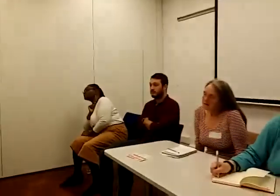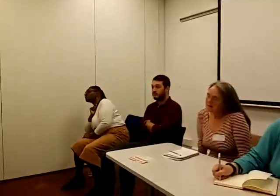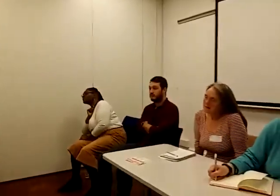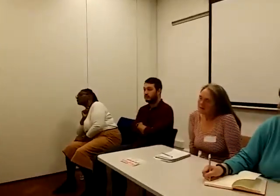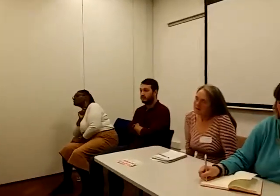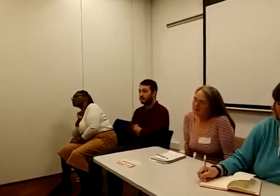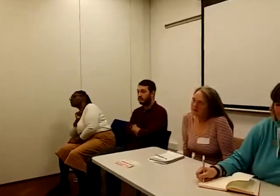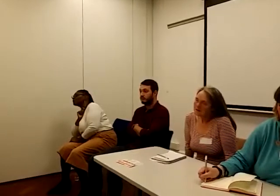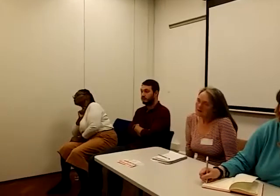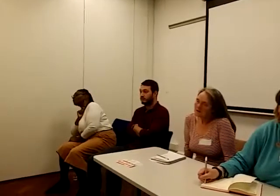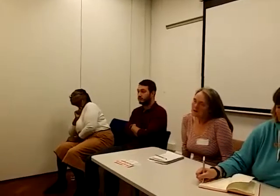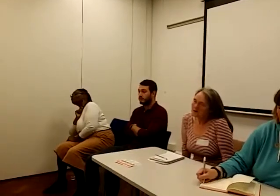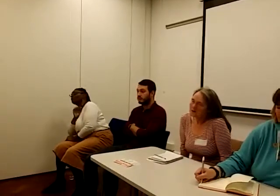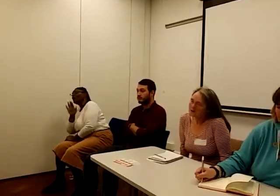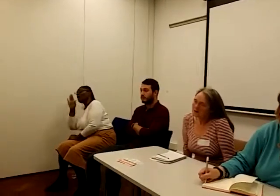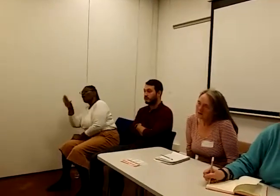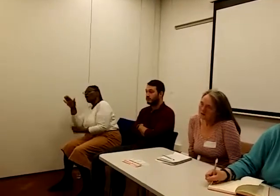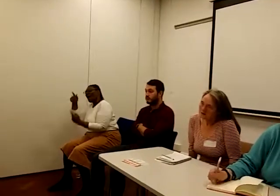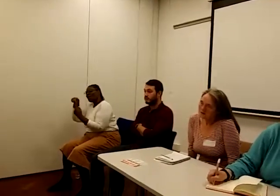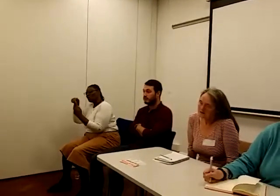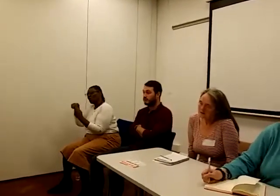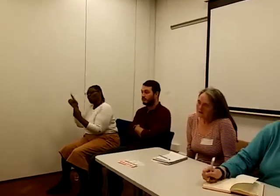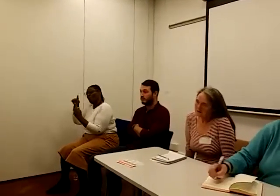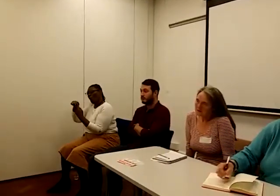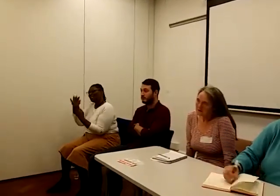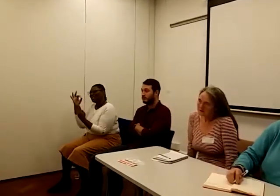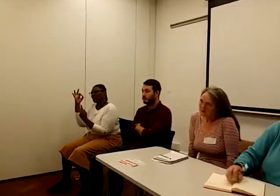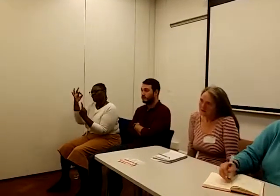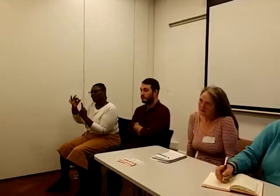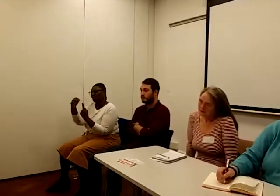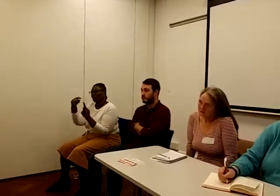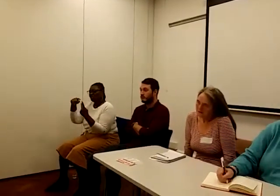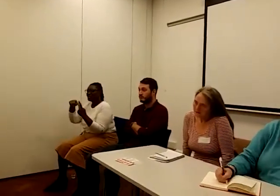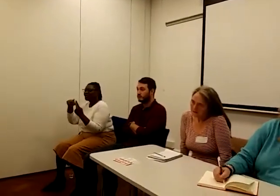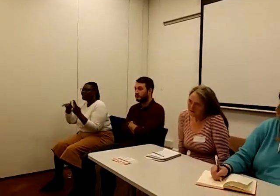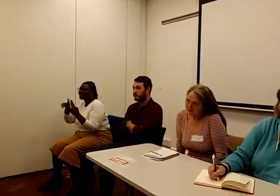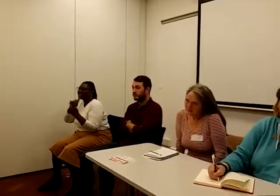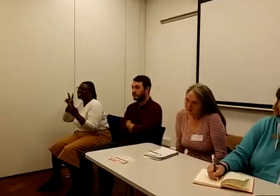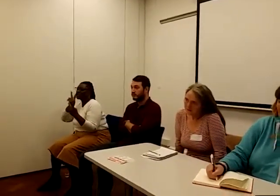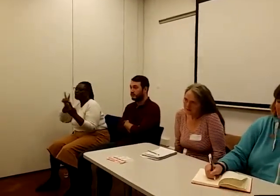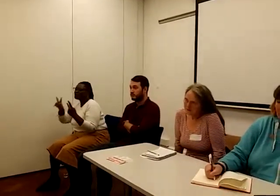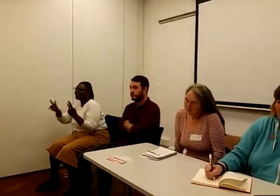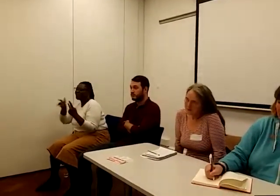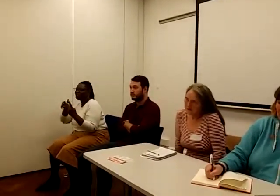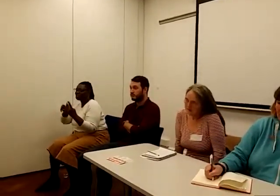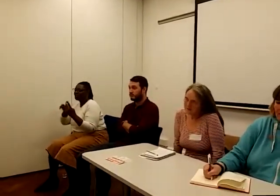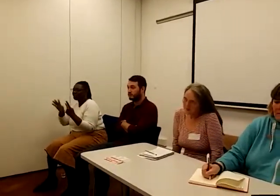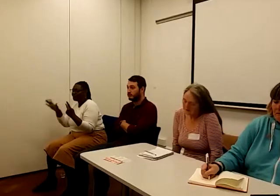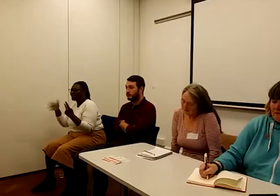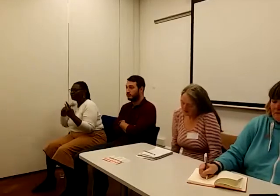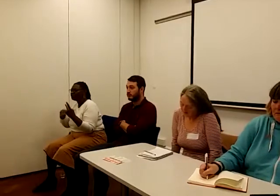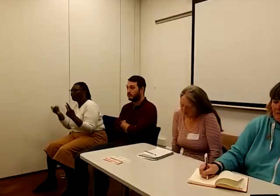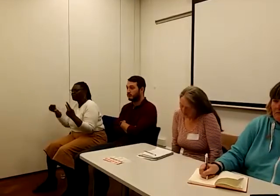One bit is a question and the other, the main part is an observation, but I'll try and build something in.